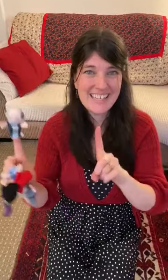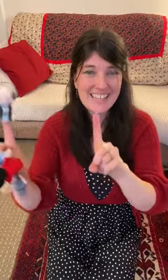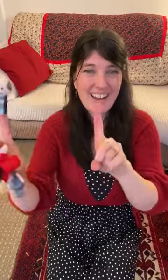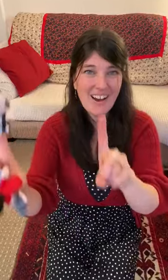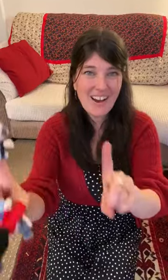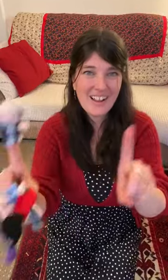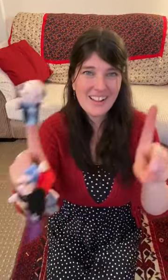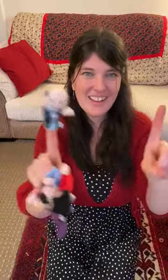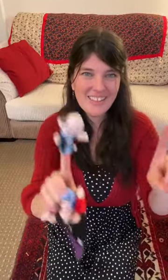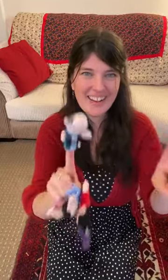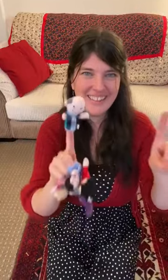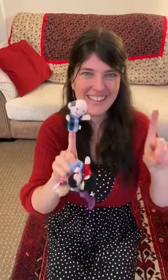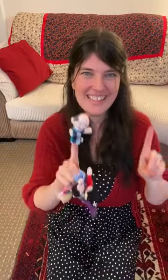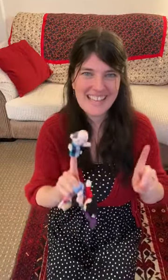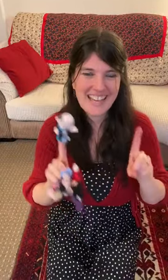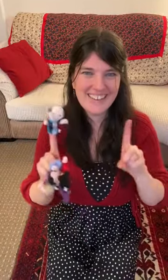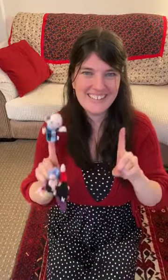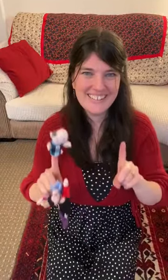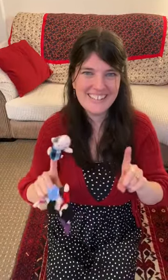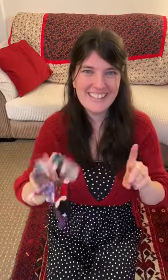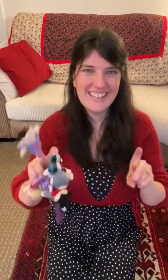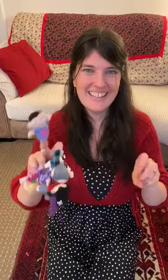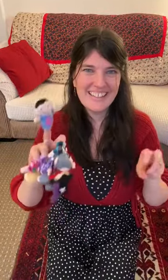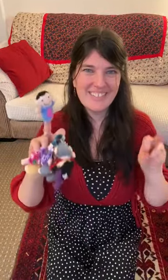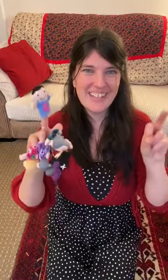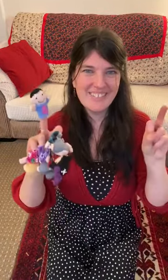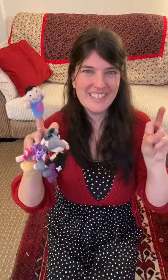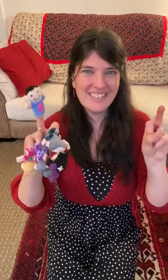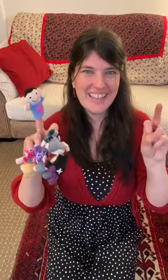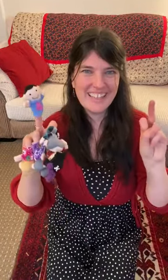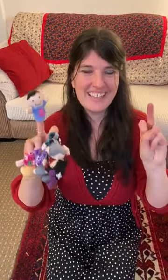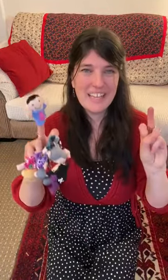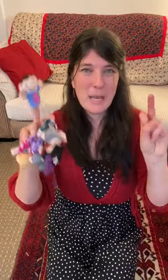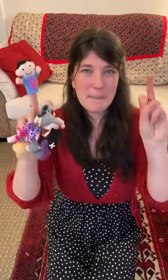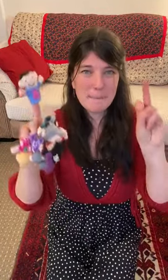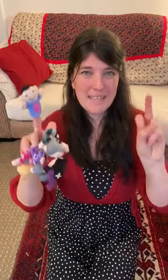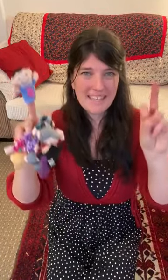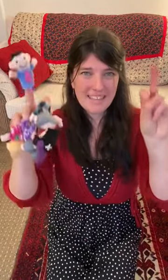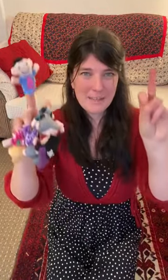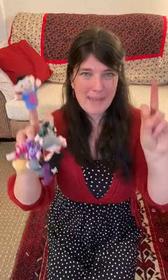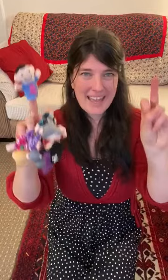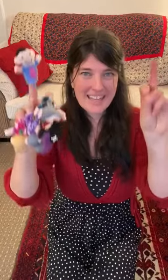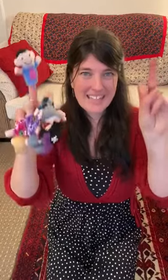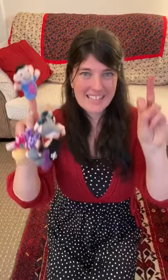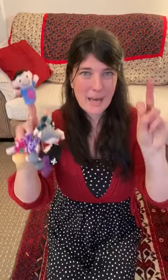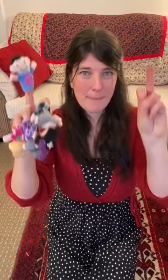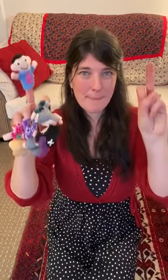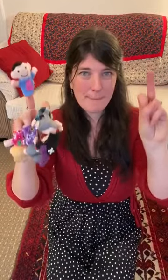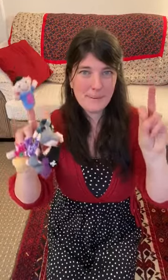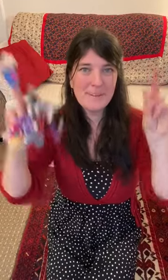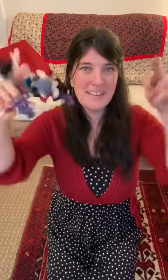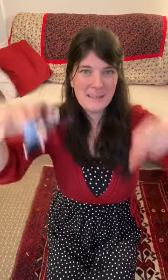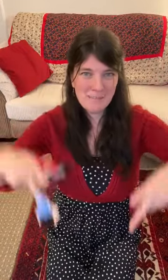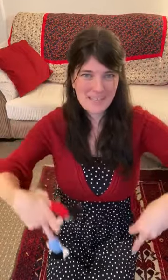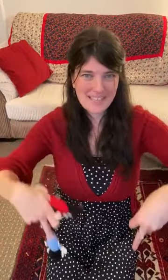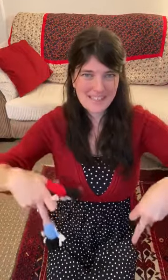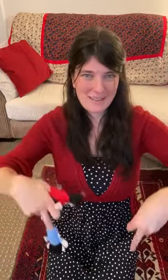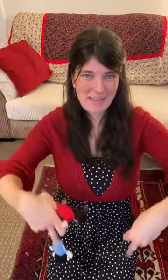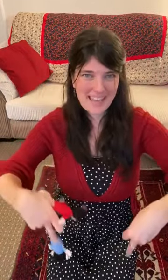all around the town. And we have Middleman. Middleman is up, Middleman